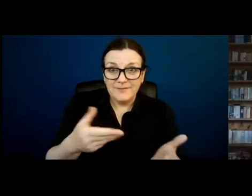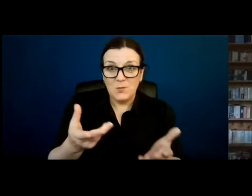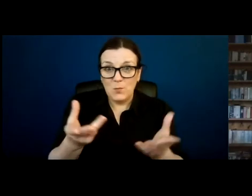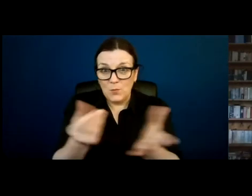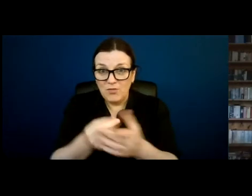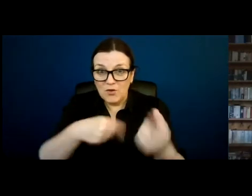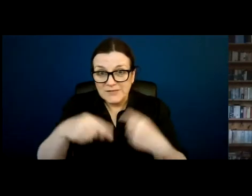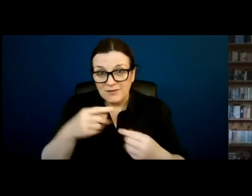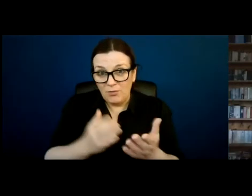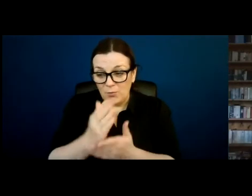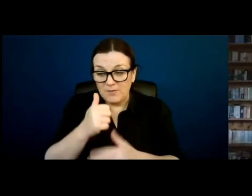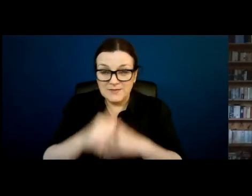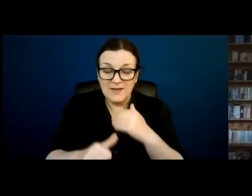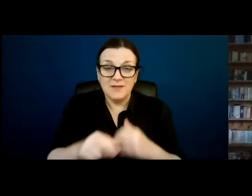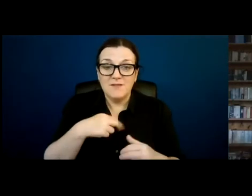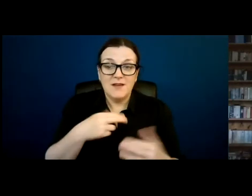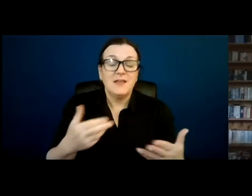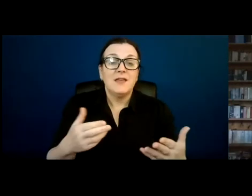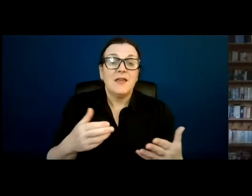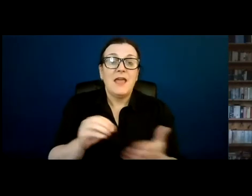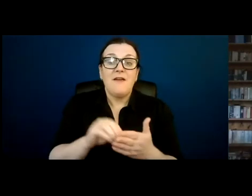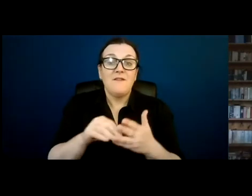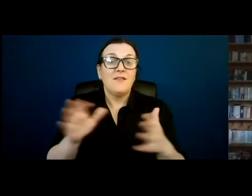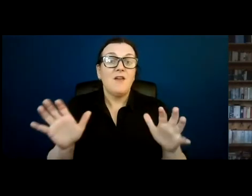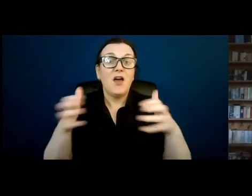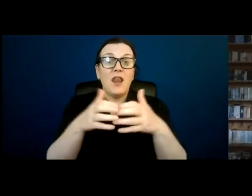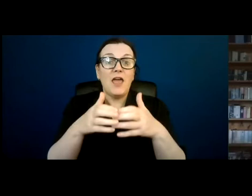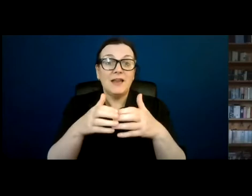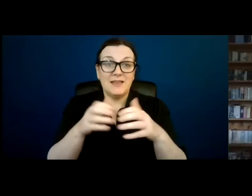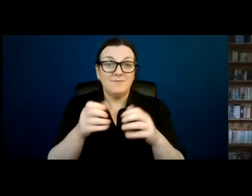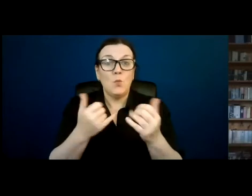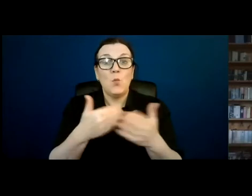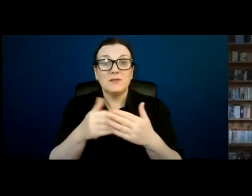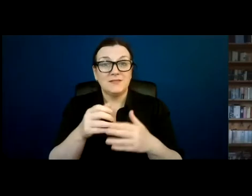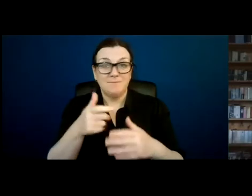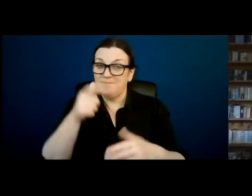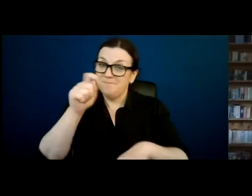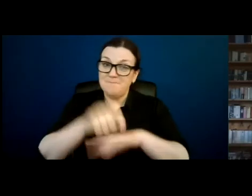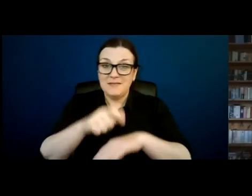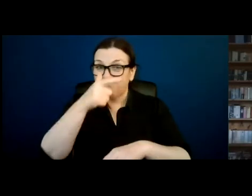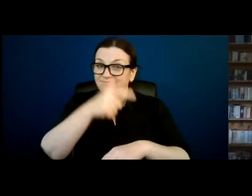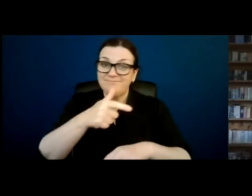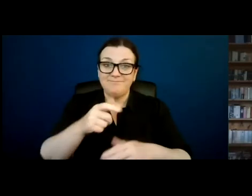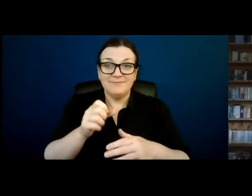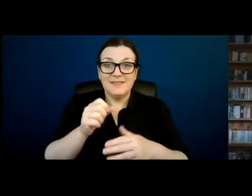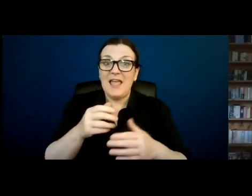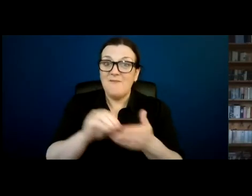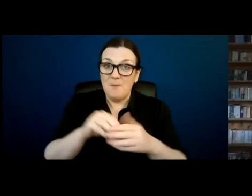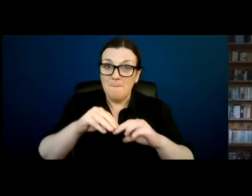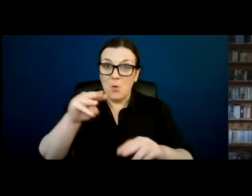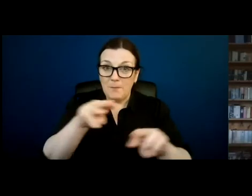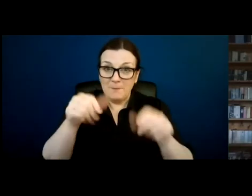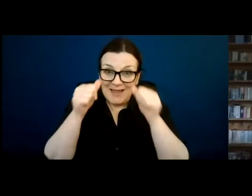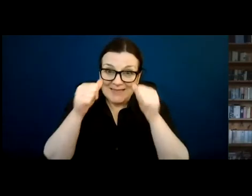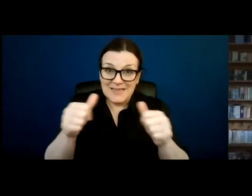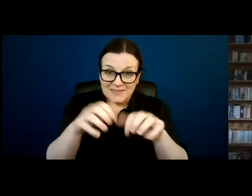And the silver lining of the virtual world is that it means that we have many more attendees at our conferences than